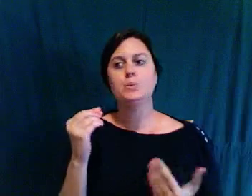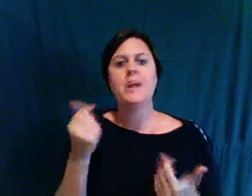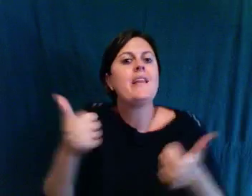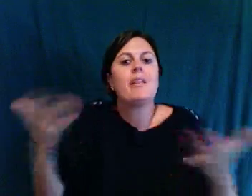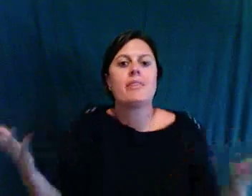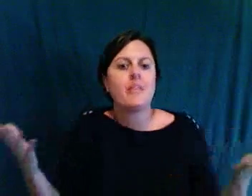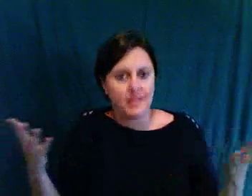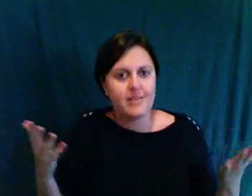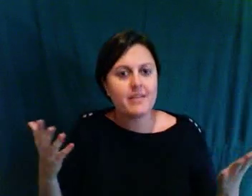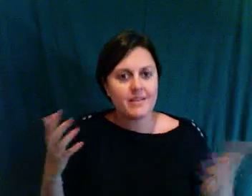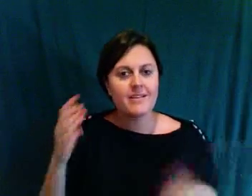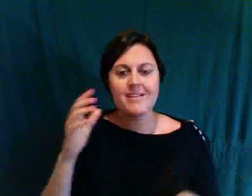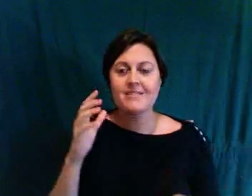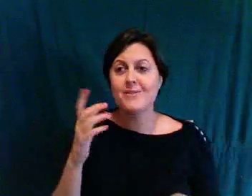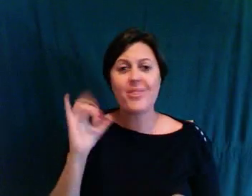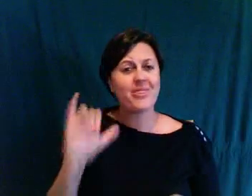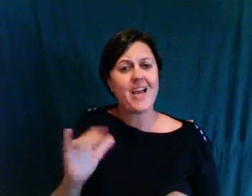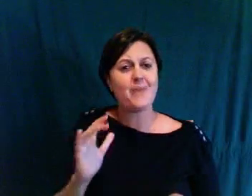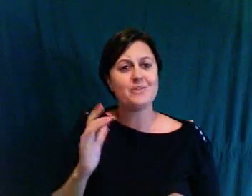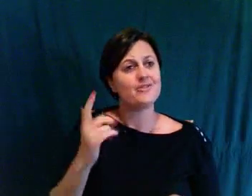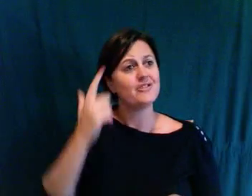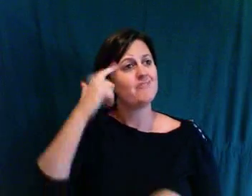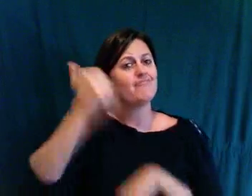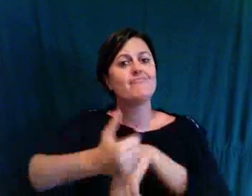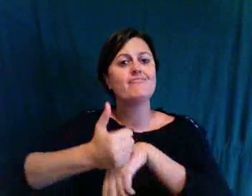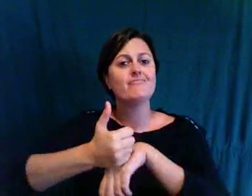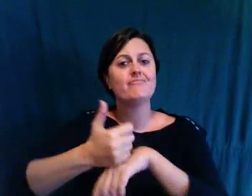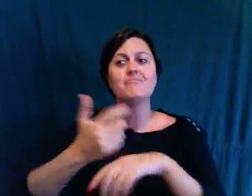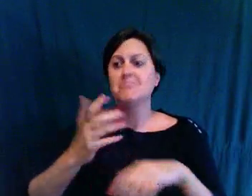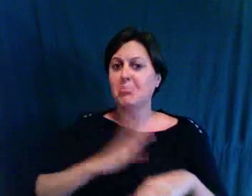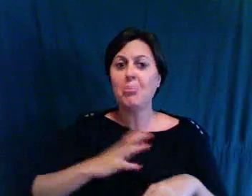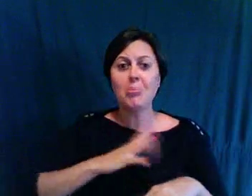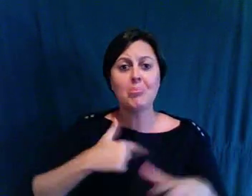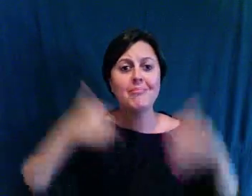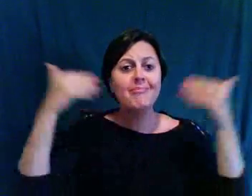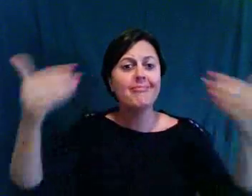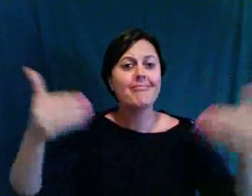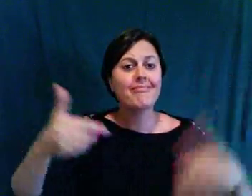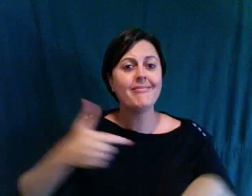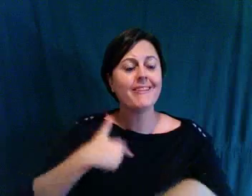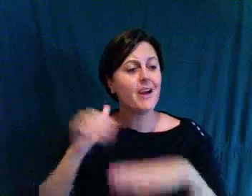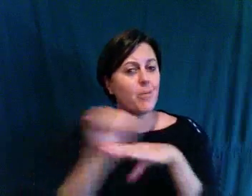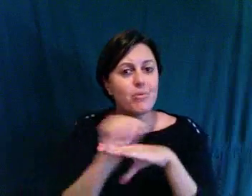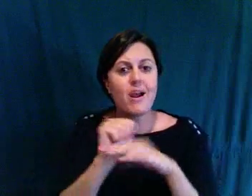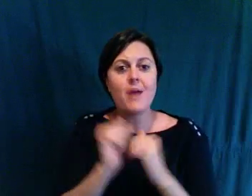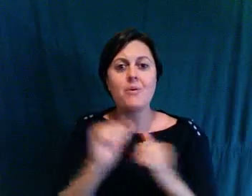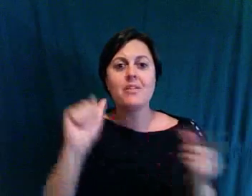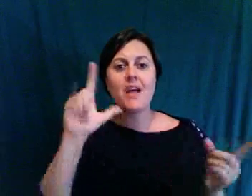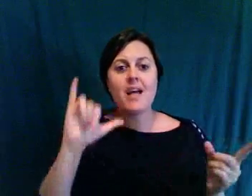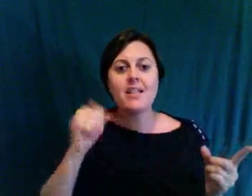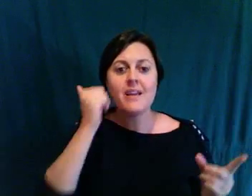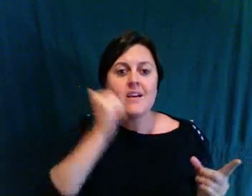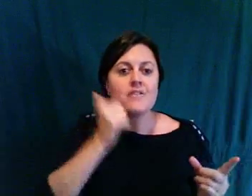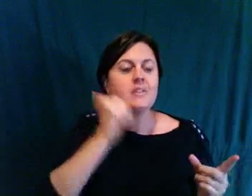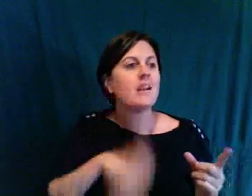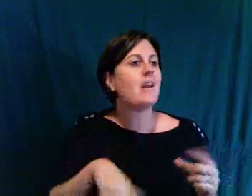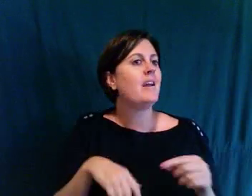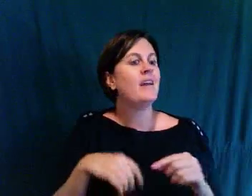the mentality that that's what was going to happen. So I practiced alongside Allie every day, and we did our fundamentals, and I learned